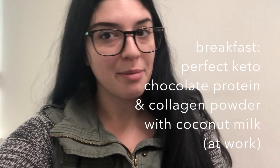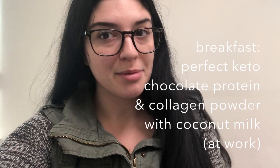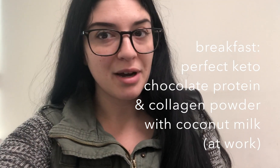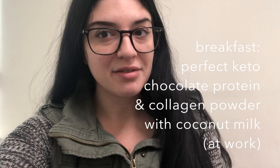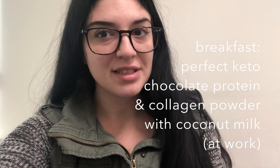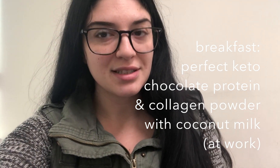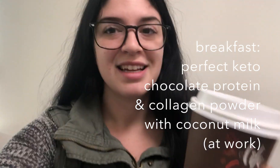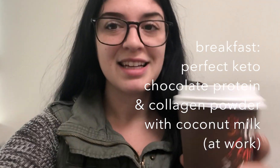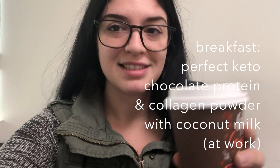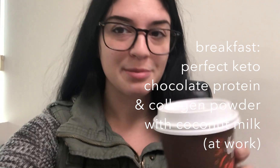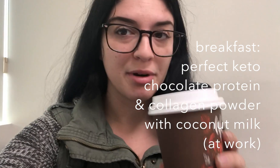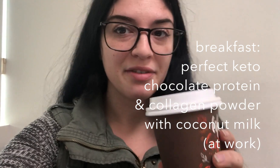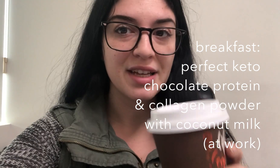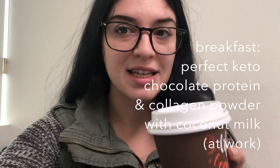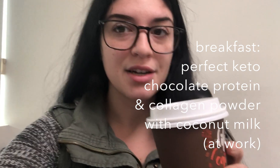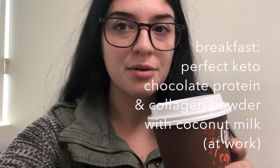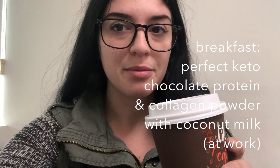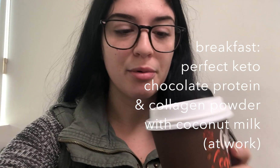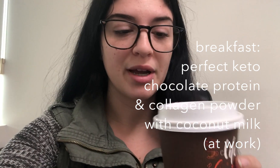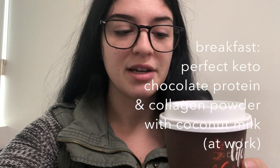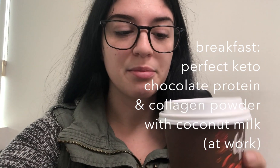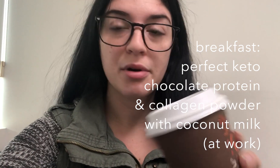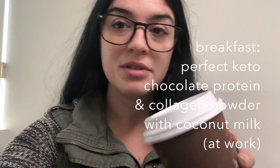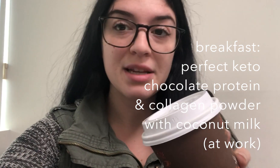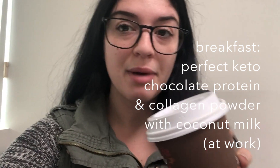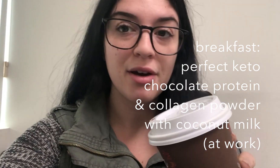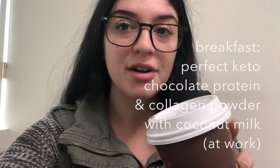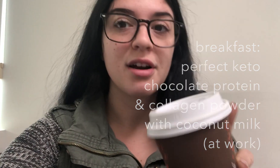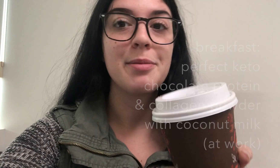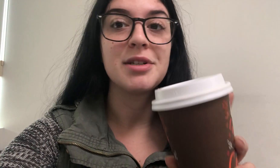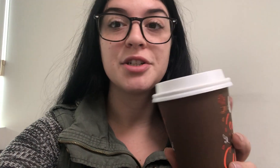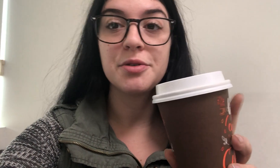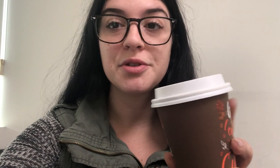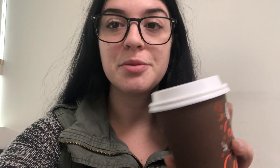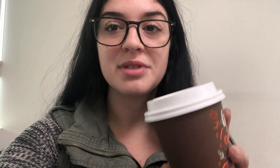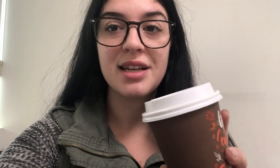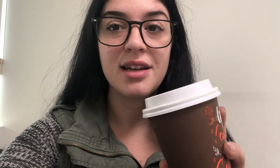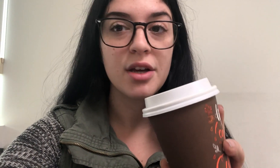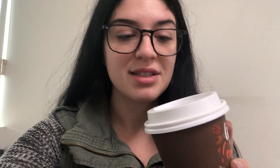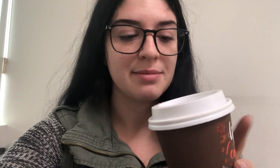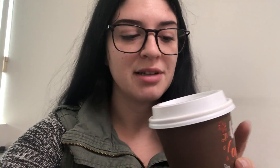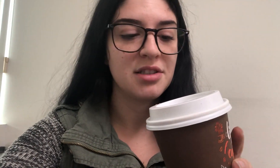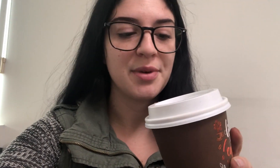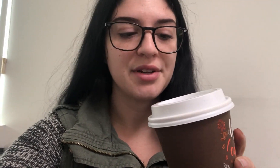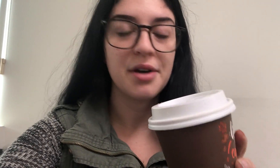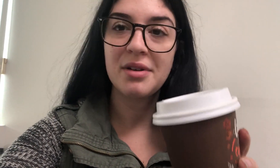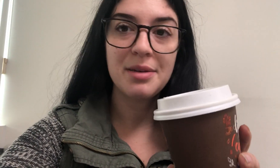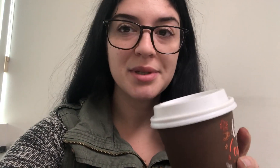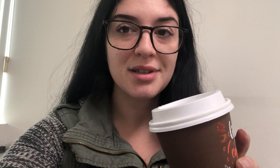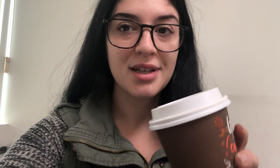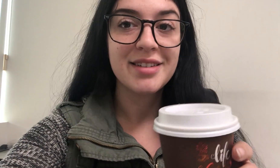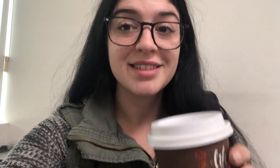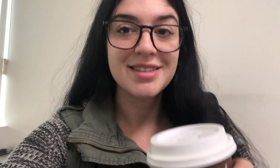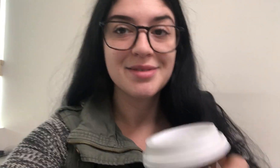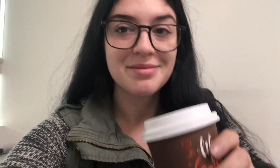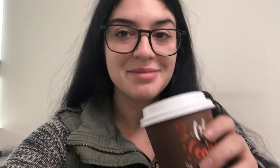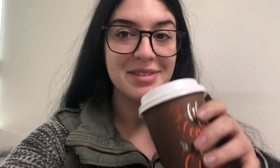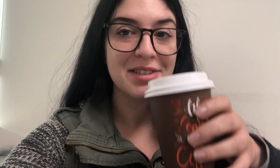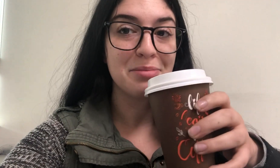proper breakfast. It's the perfect keto brand protein powder. put two scoops in, some unspeed coconut milk, and this is